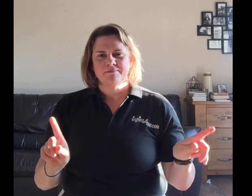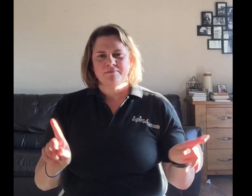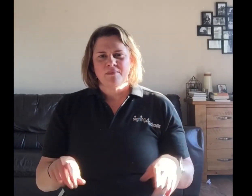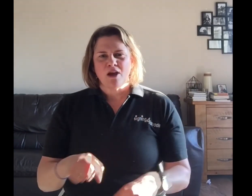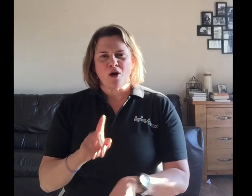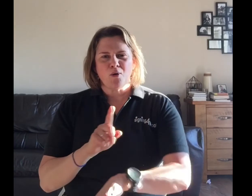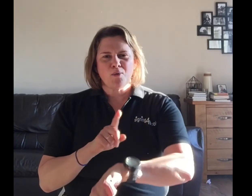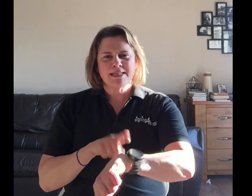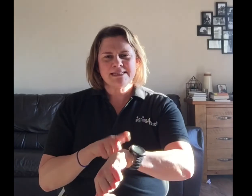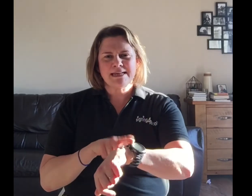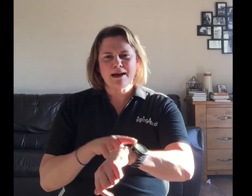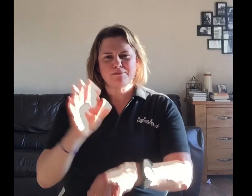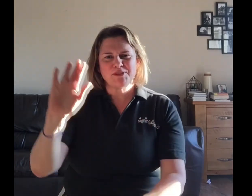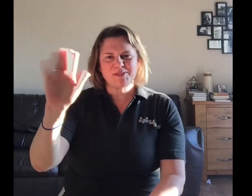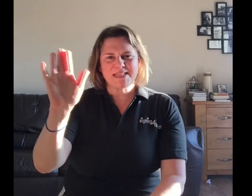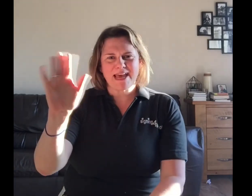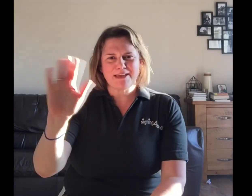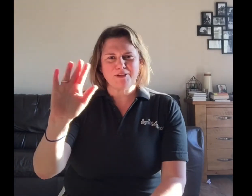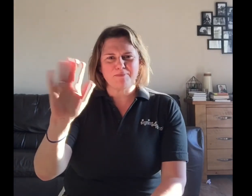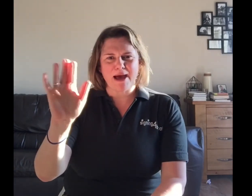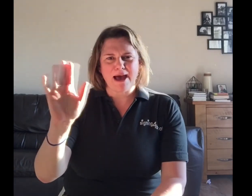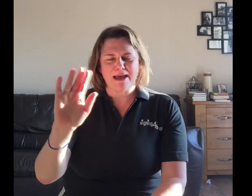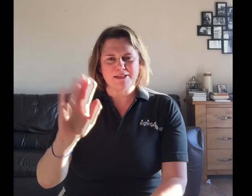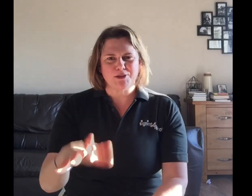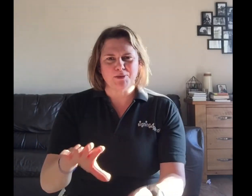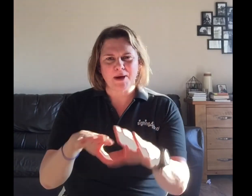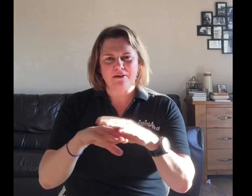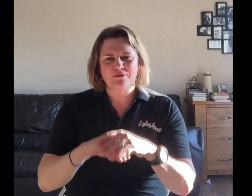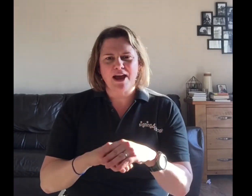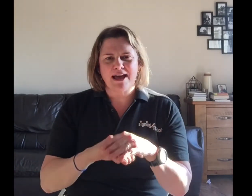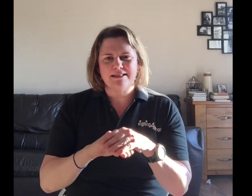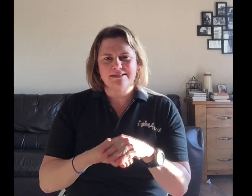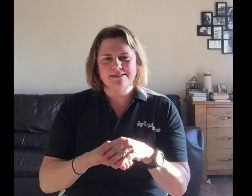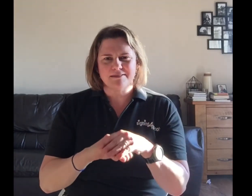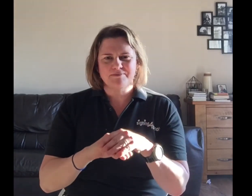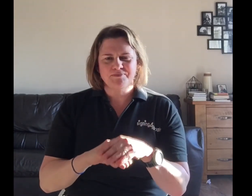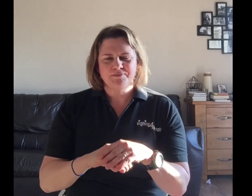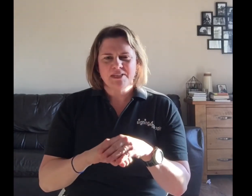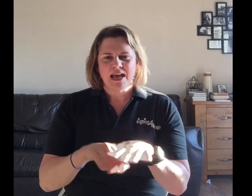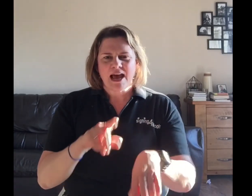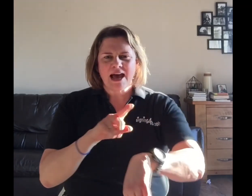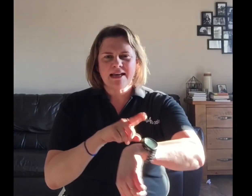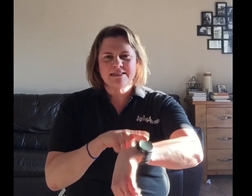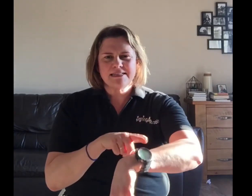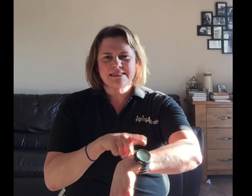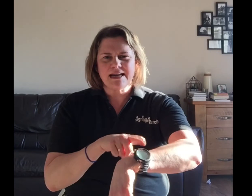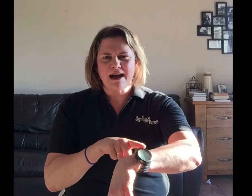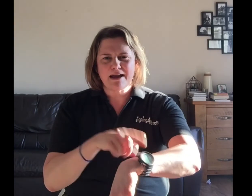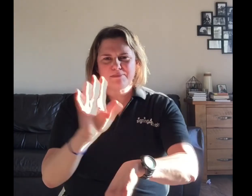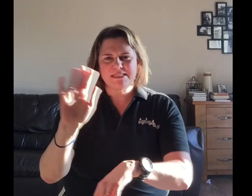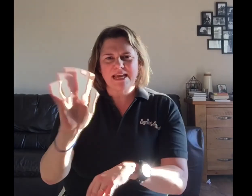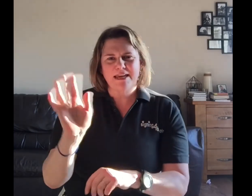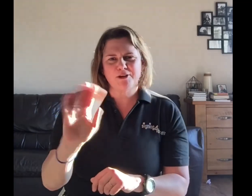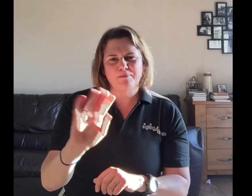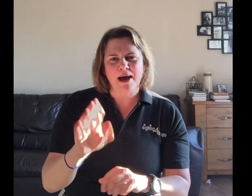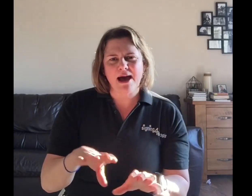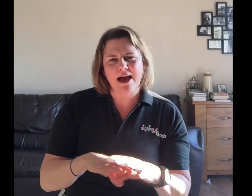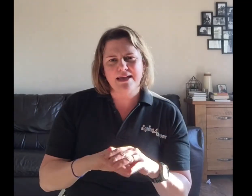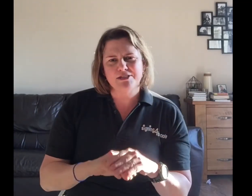Oh, it's time to say goodbye to our friends. And it's time to say goodbye to